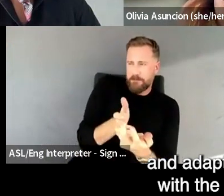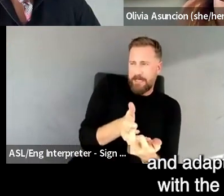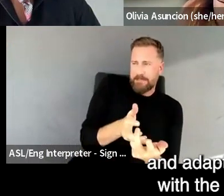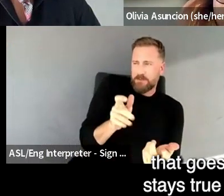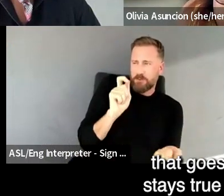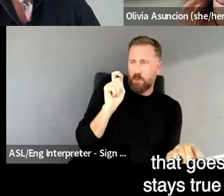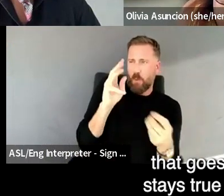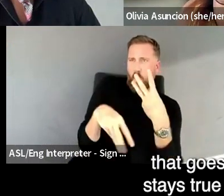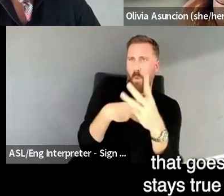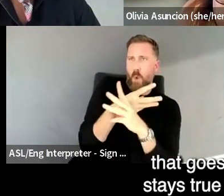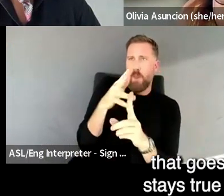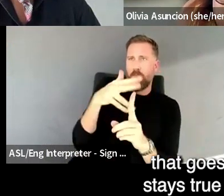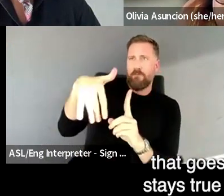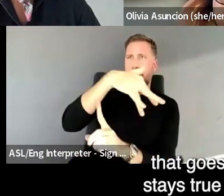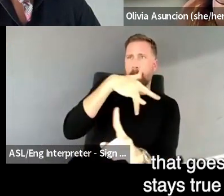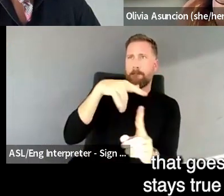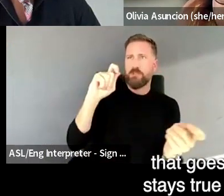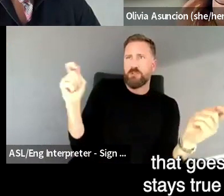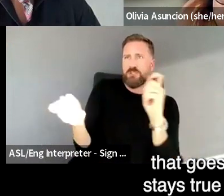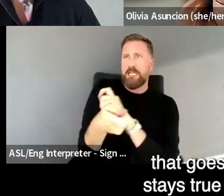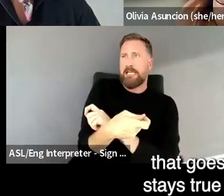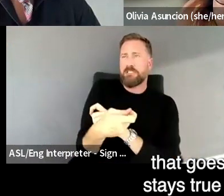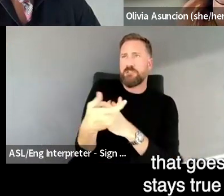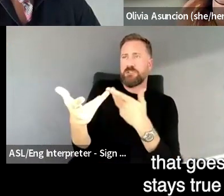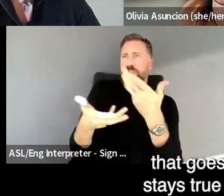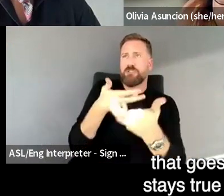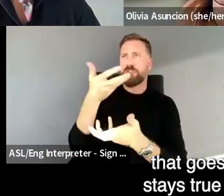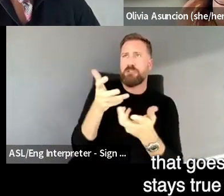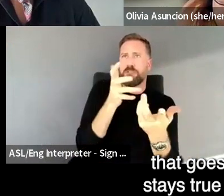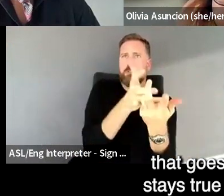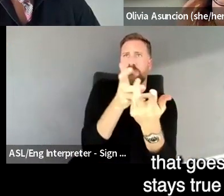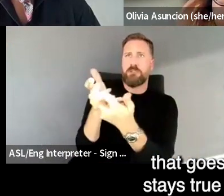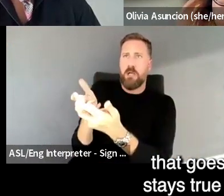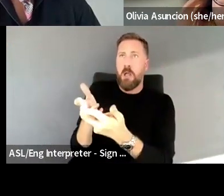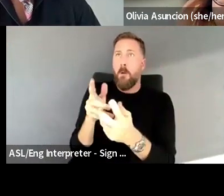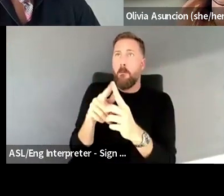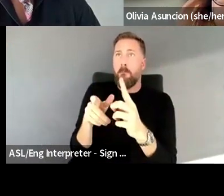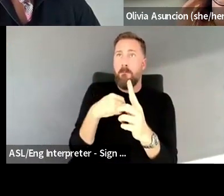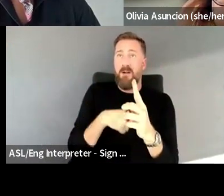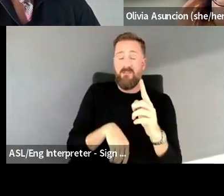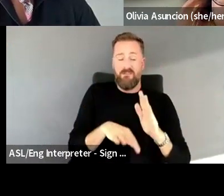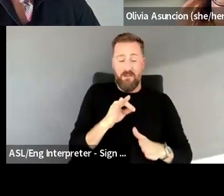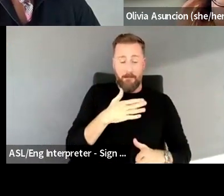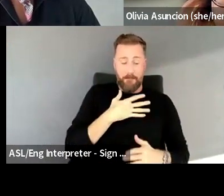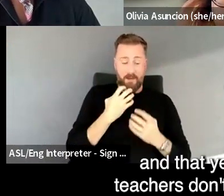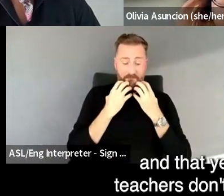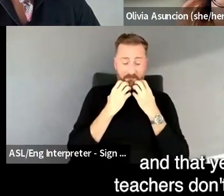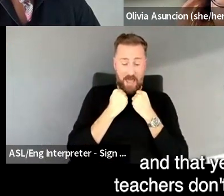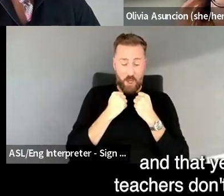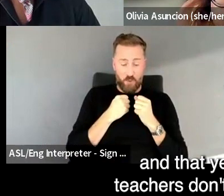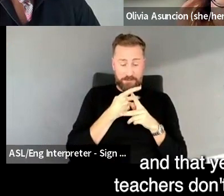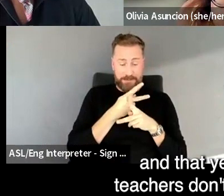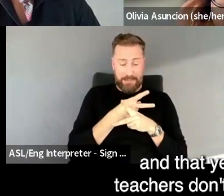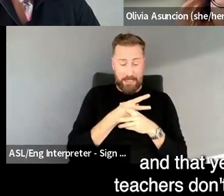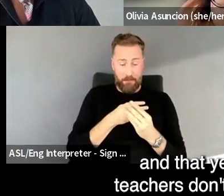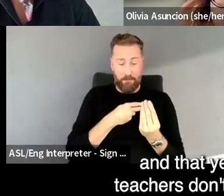the environment that goes with, um, that just stays true to your values. Um, and that,